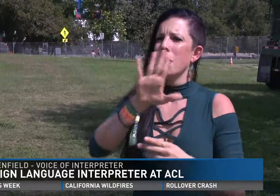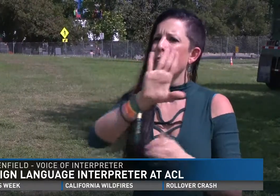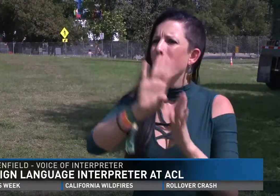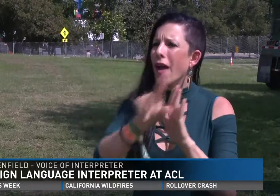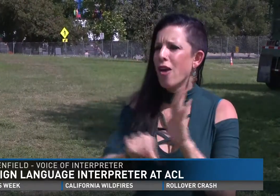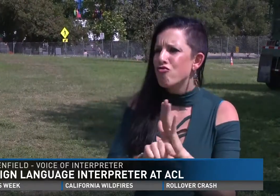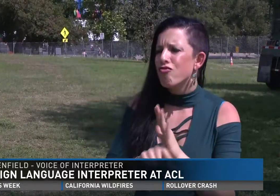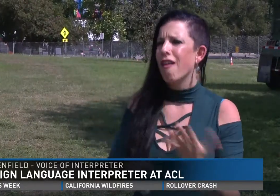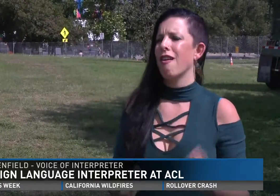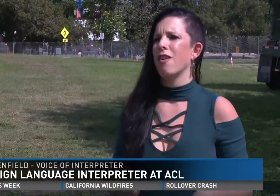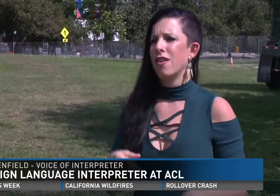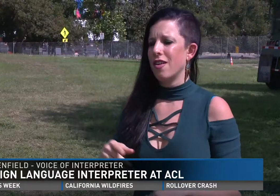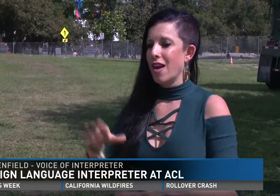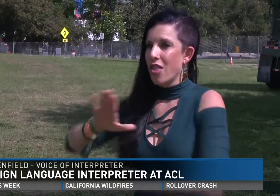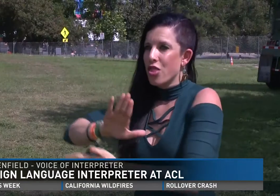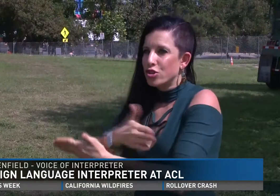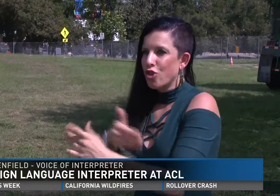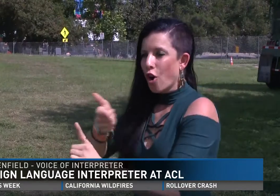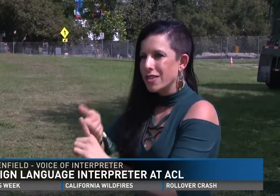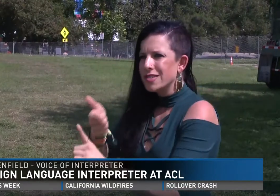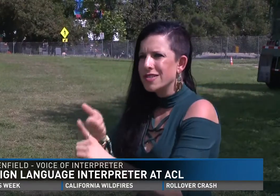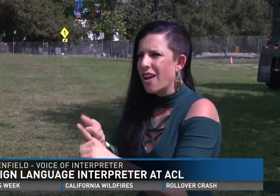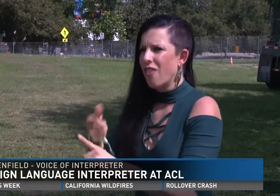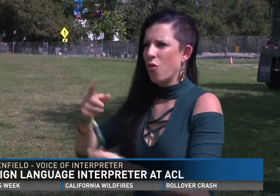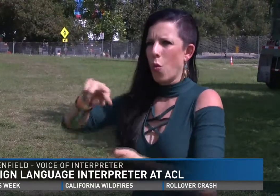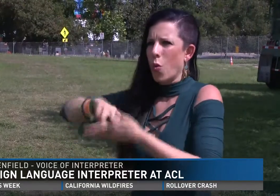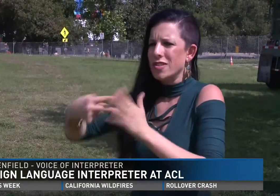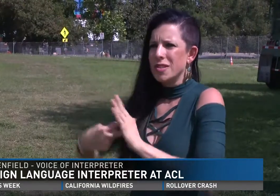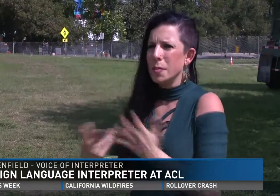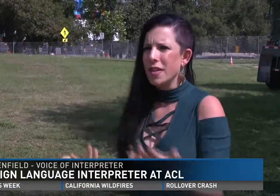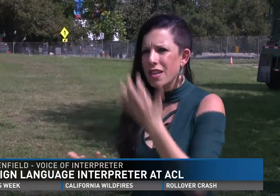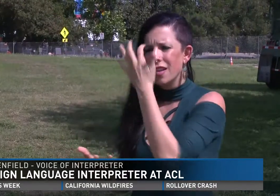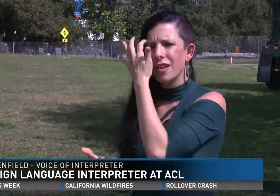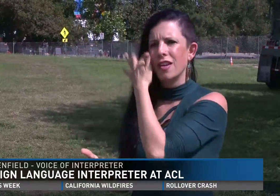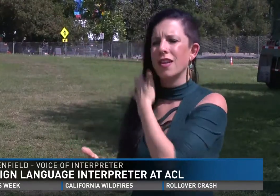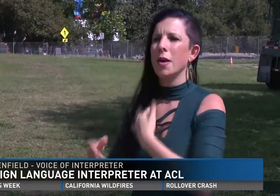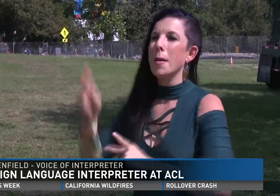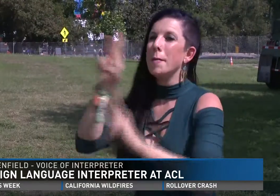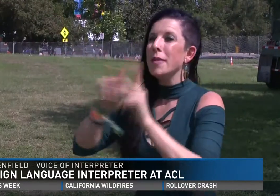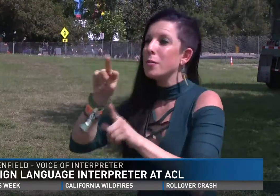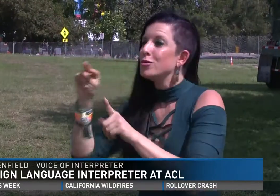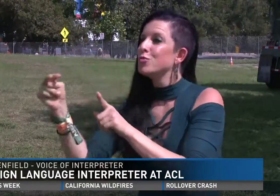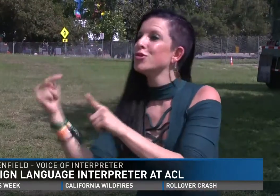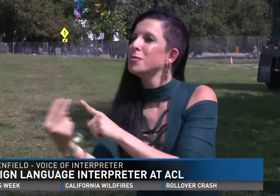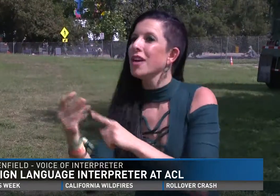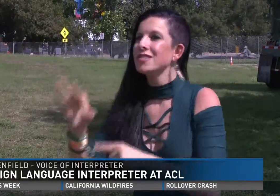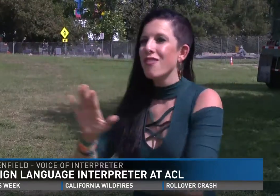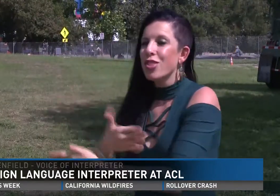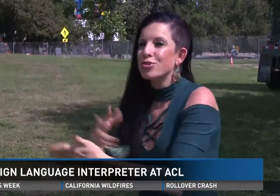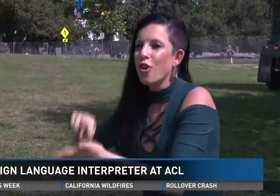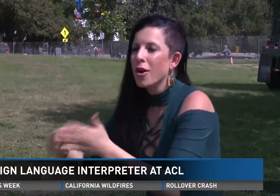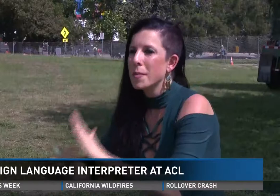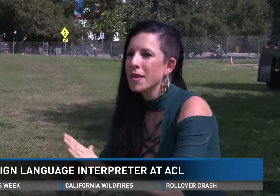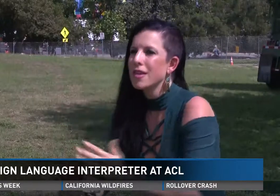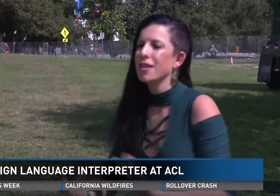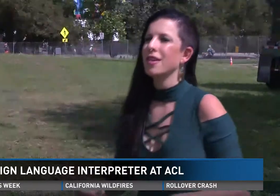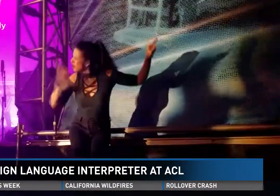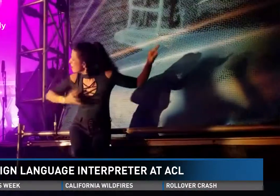the background that they bring to the music, the song itself that they write, what does that mean? Different people's perspective of the